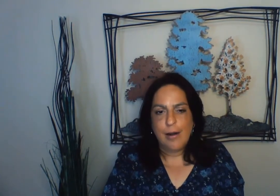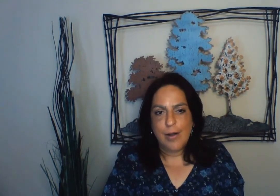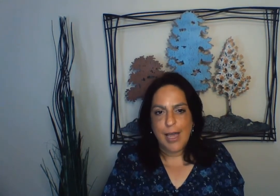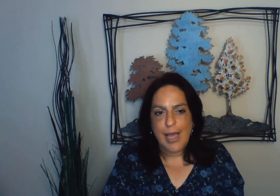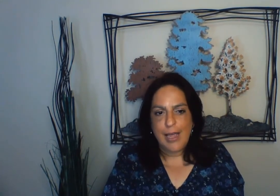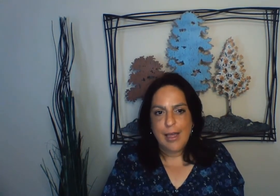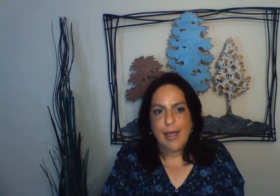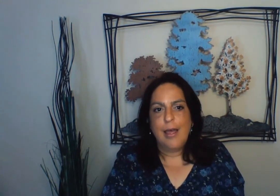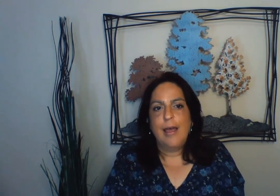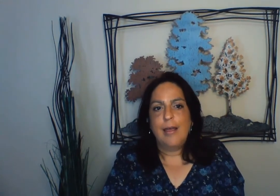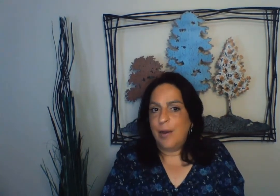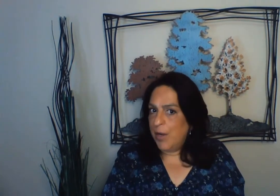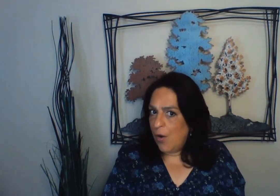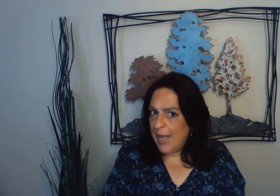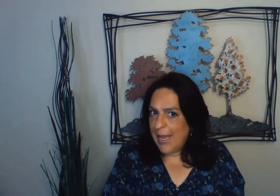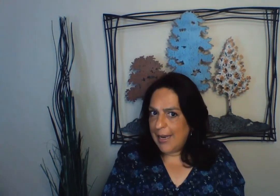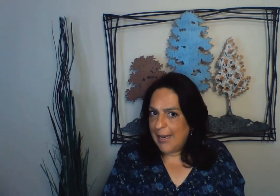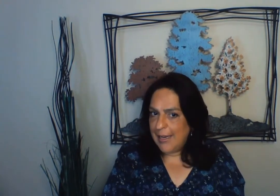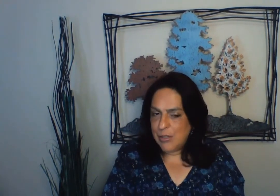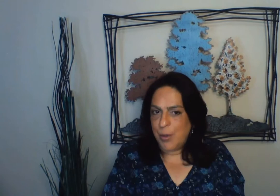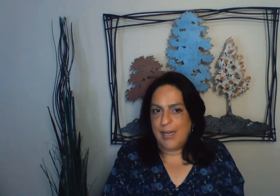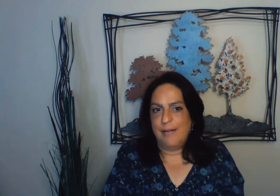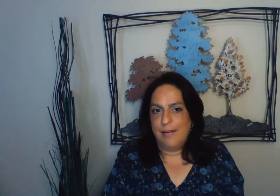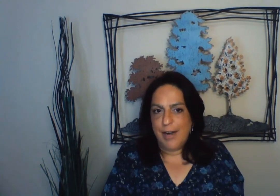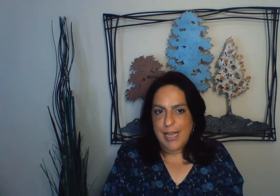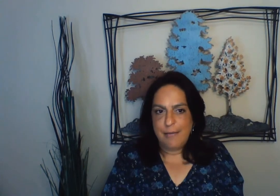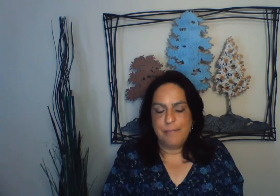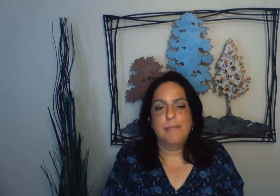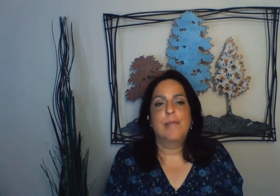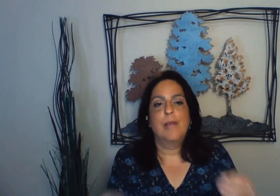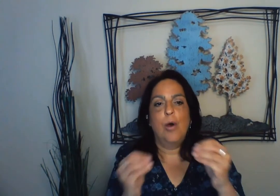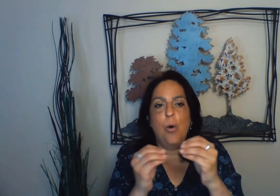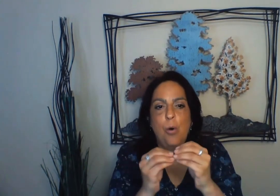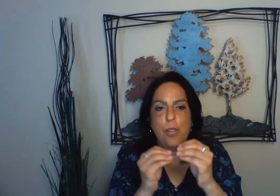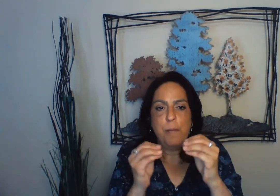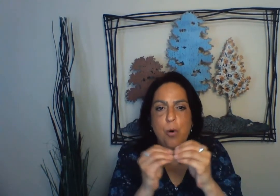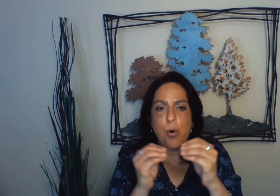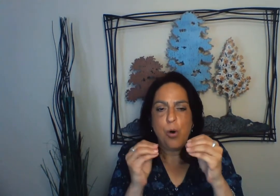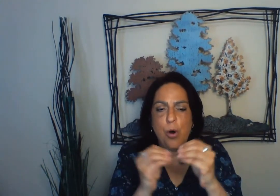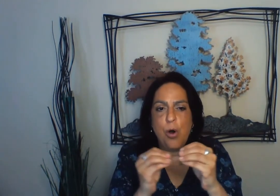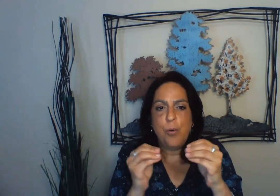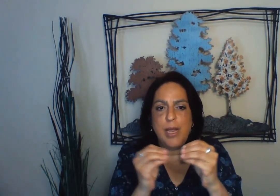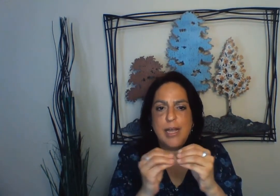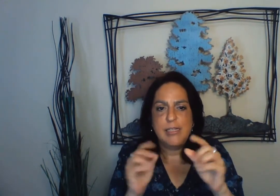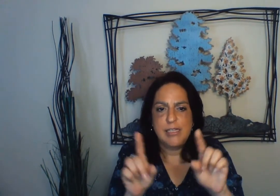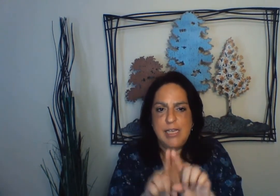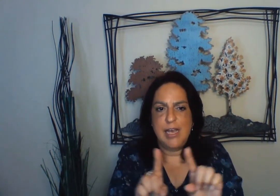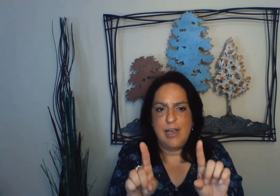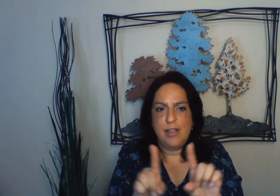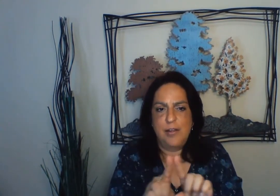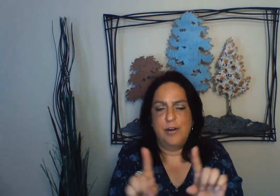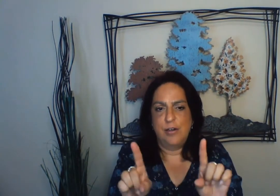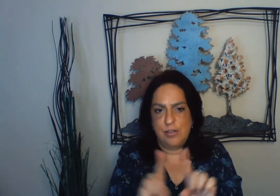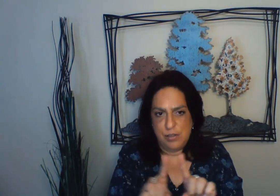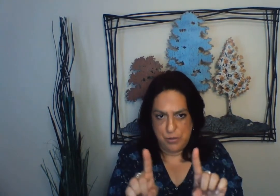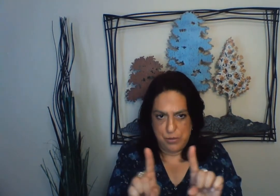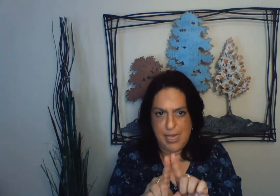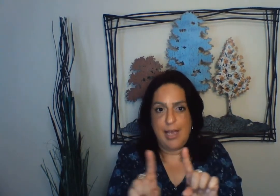Okay, here we go again. Let's do it. Ready? Oh, the more we get together, together,